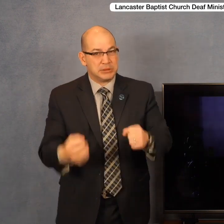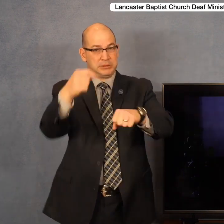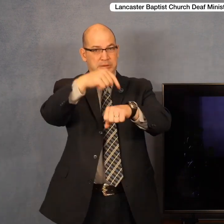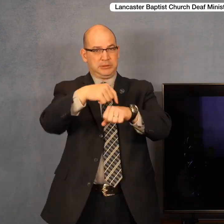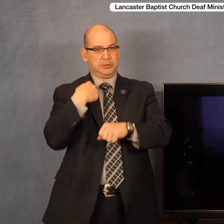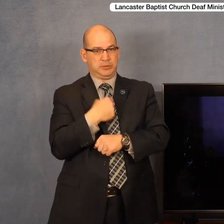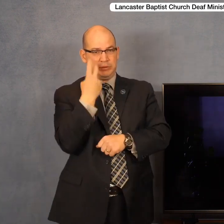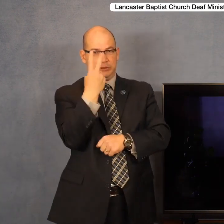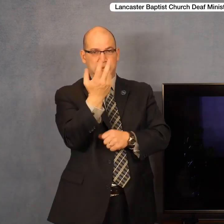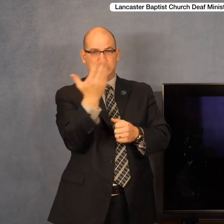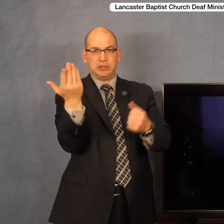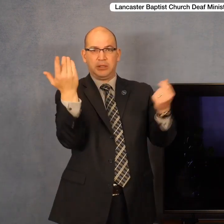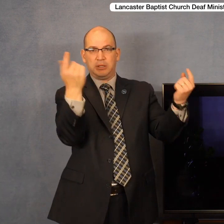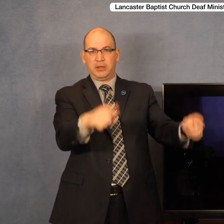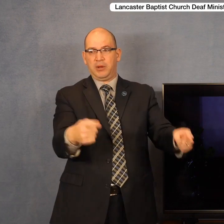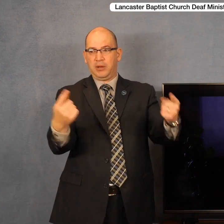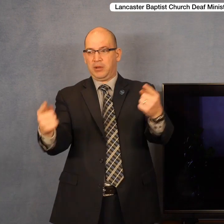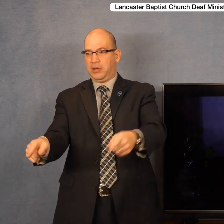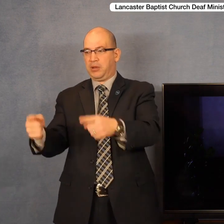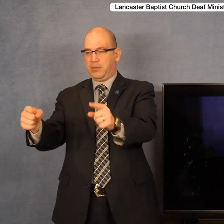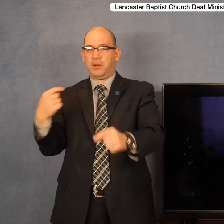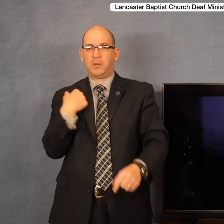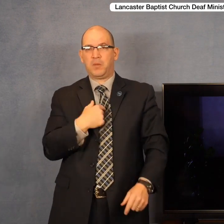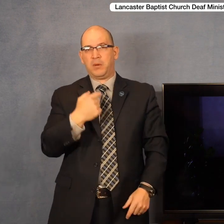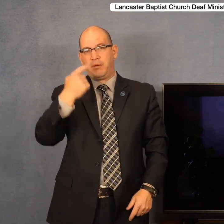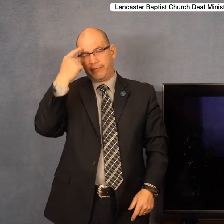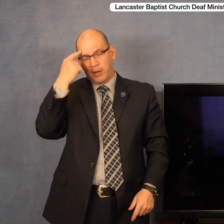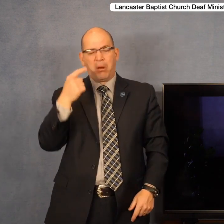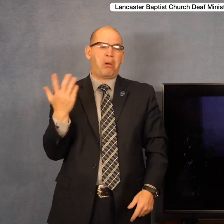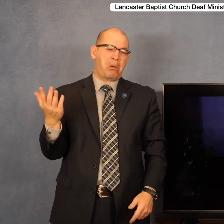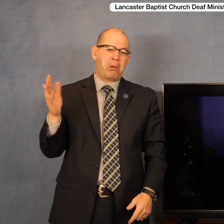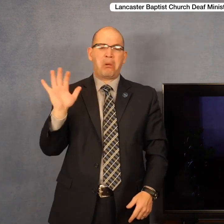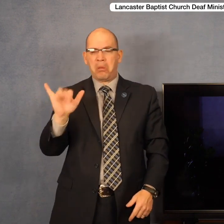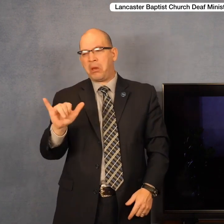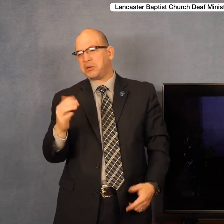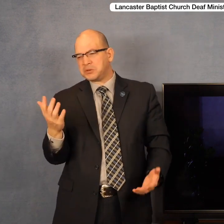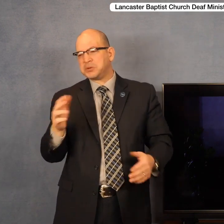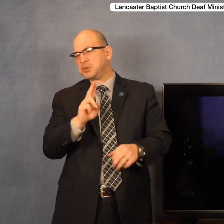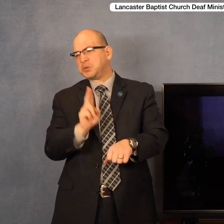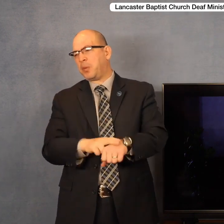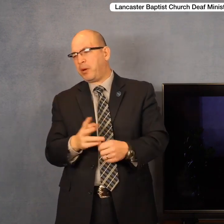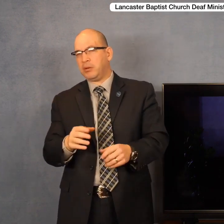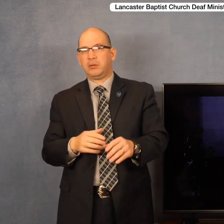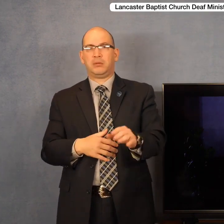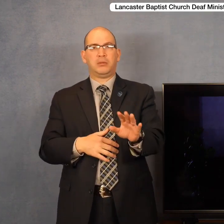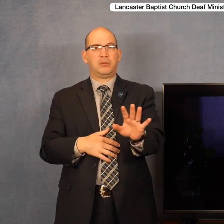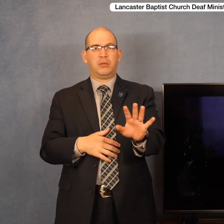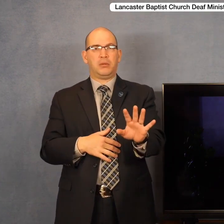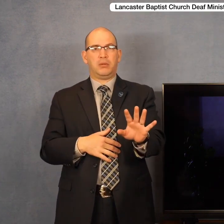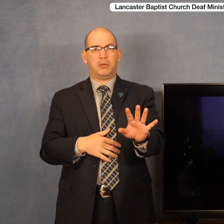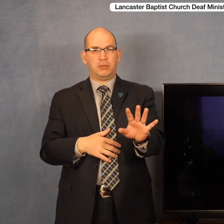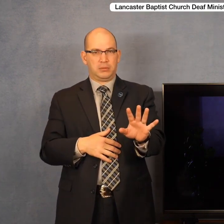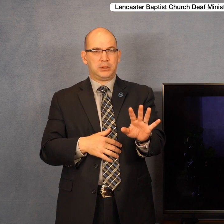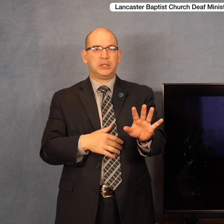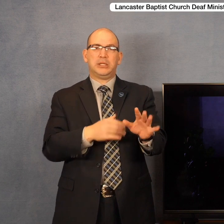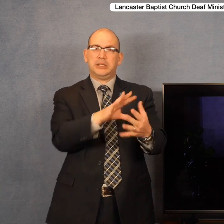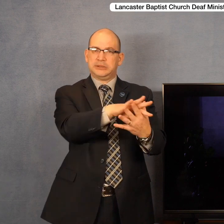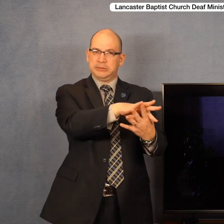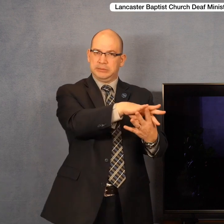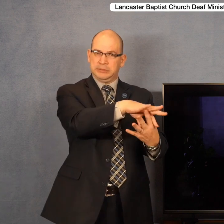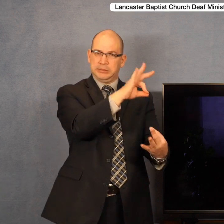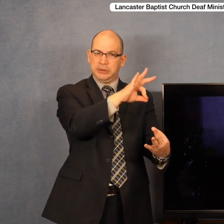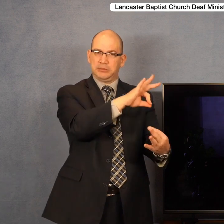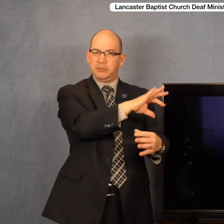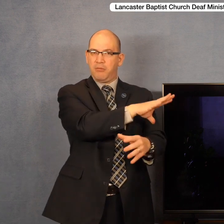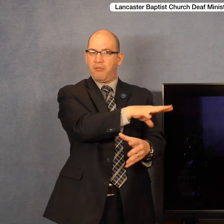in this life and we fail to recognize that there's an overarching spiritual situation unfolding